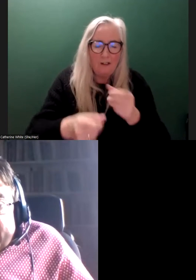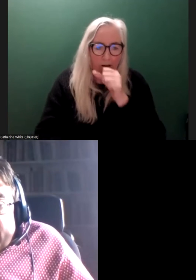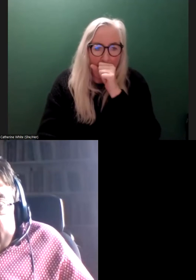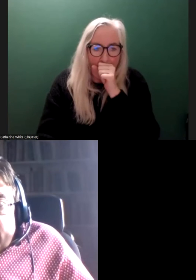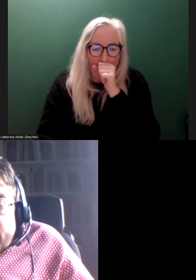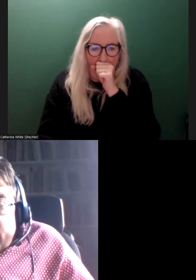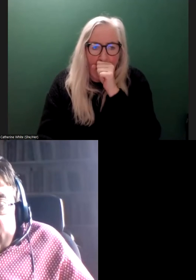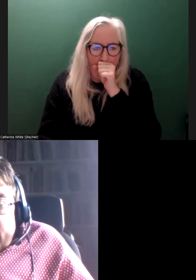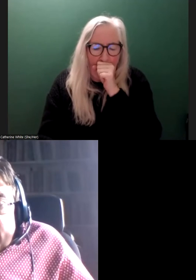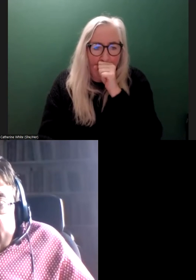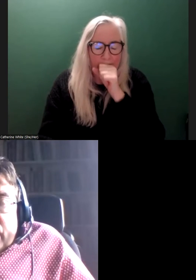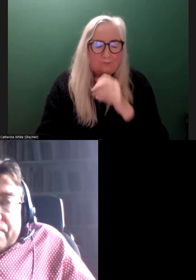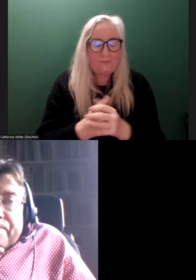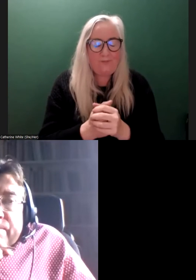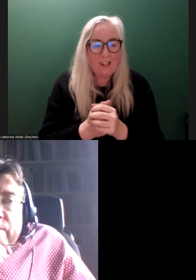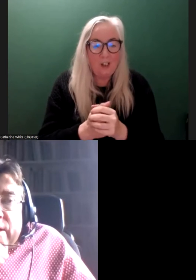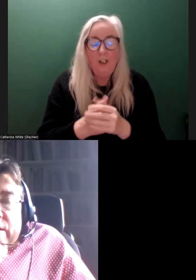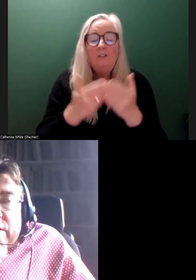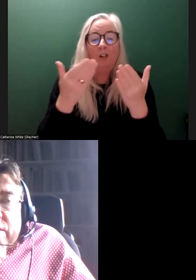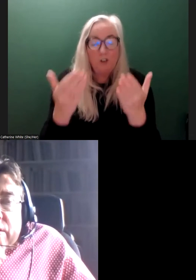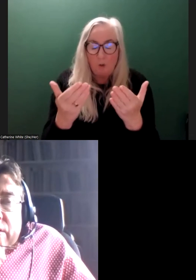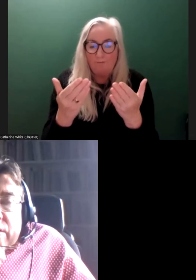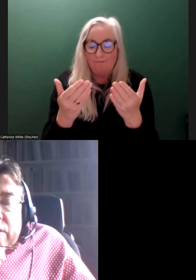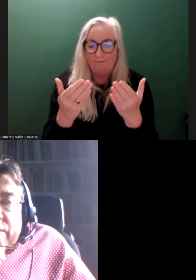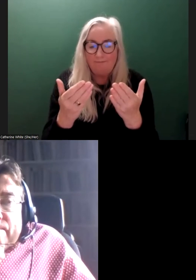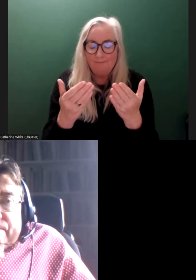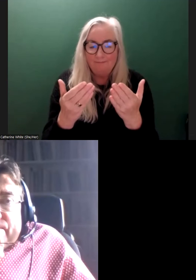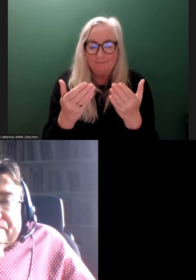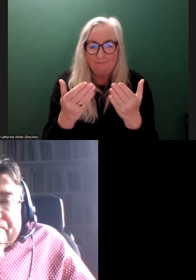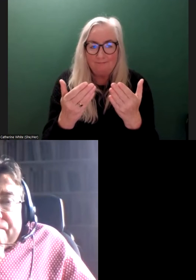We're at this point because policy was shaped by industry up until this point.